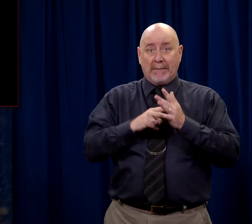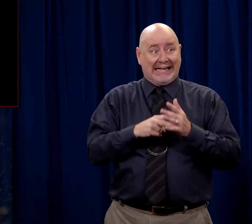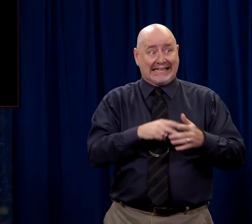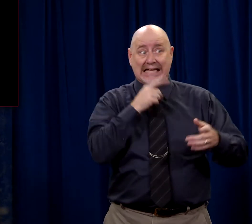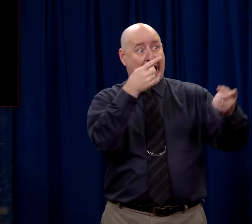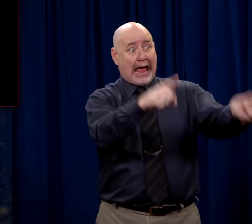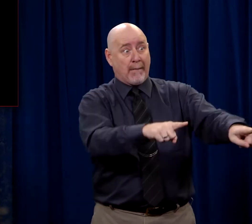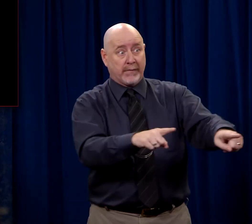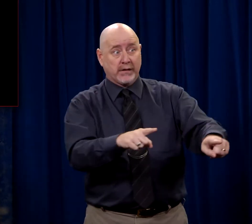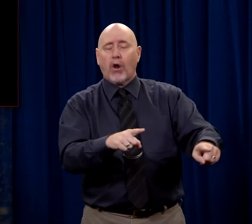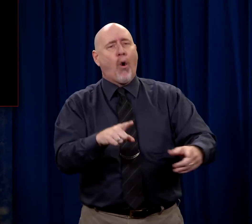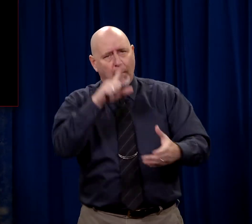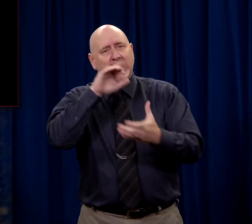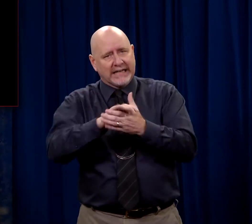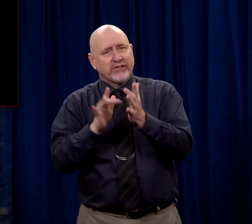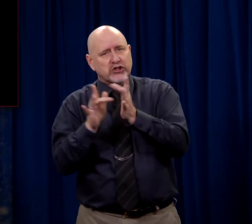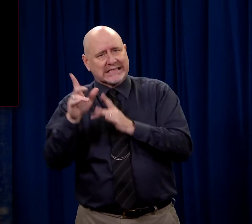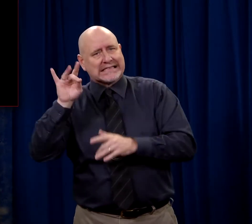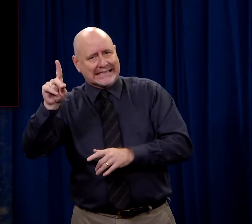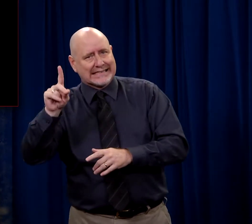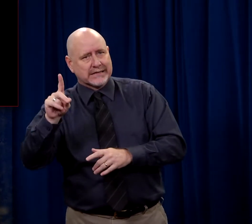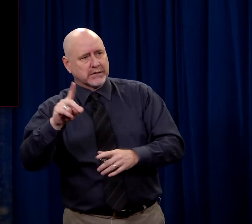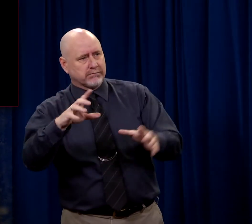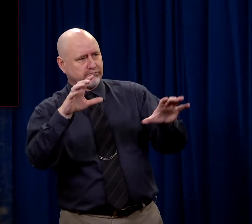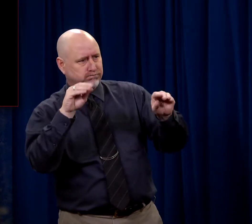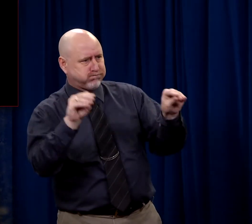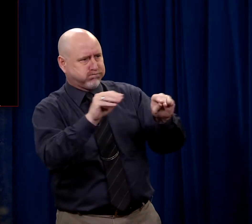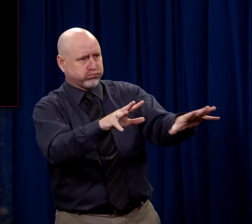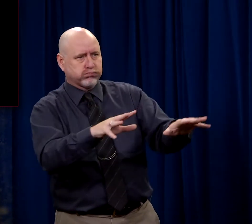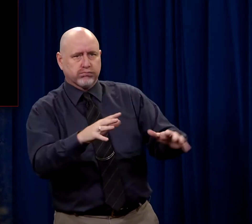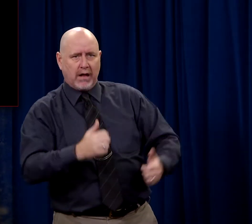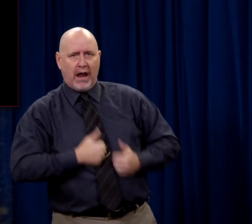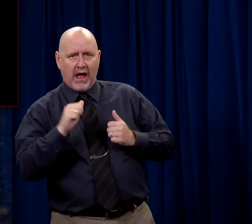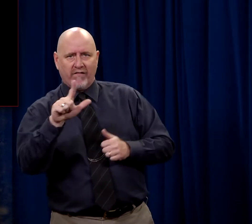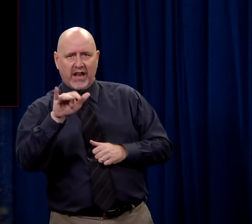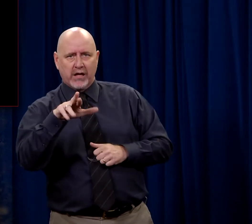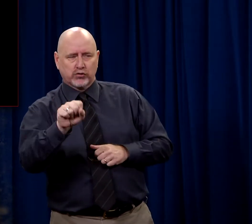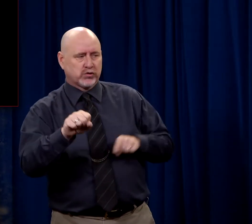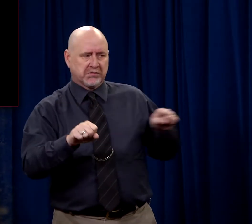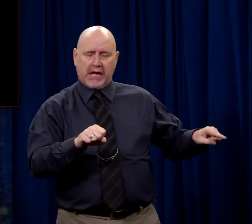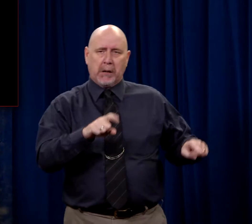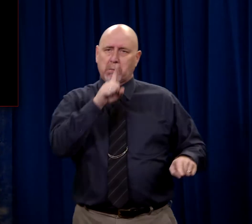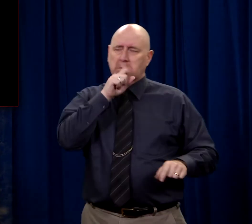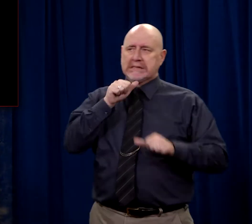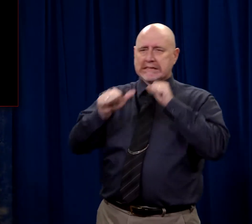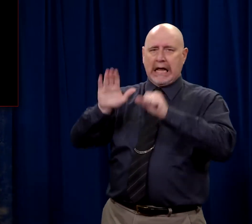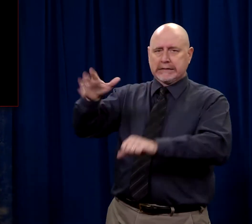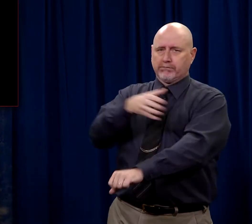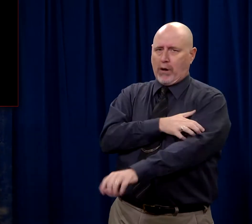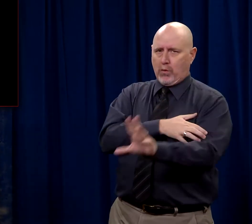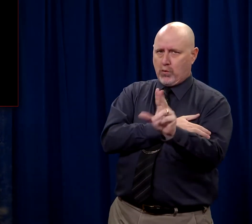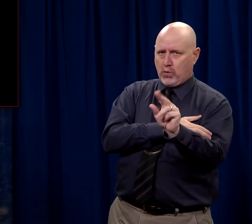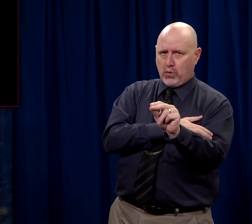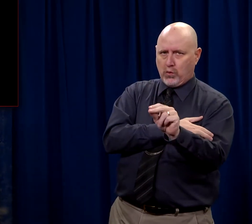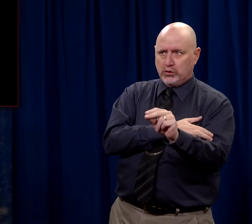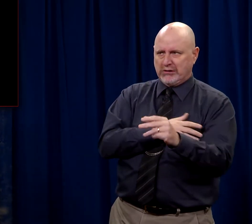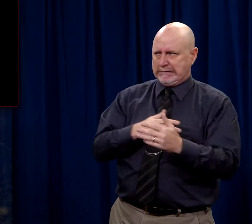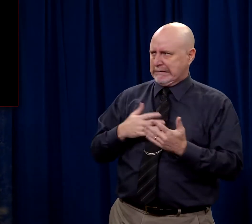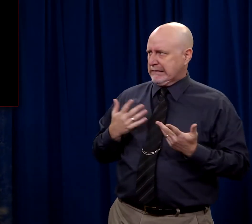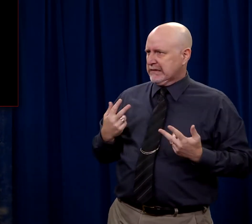wasn't that they denied the miracle. They believed that Jesus, that they knew about the power of Jesus. It wasn't that they denied it. It was that, what